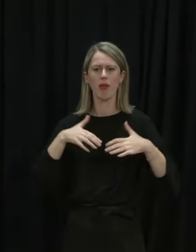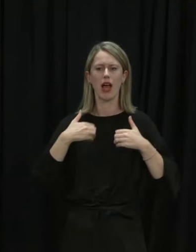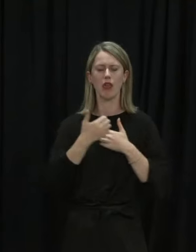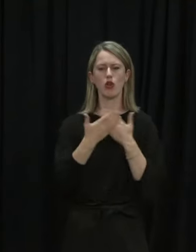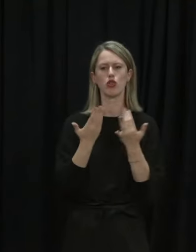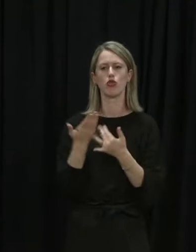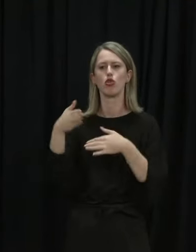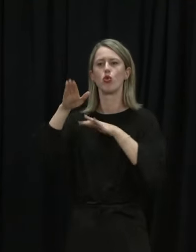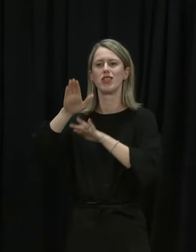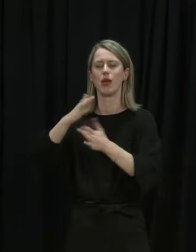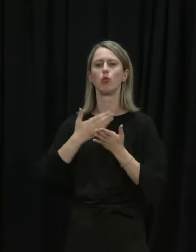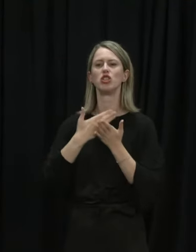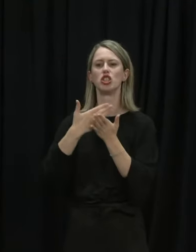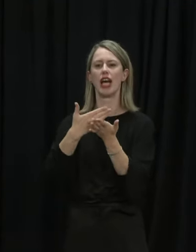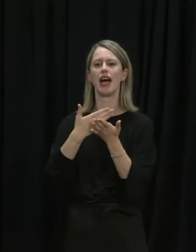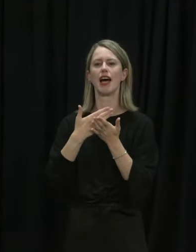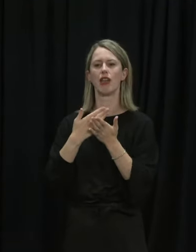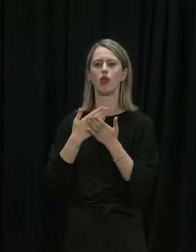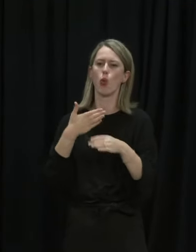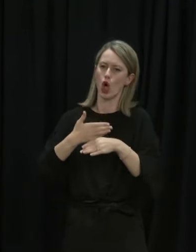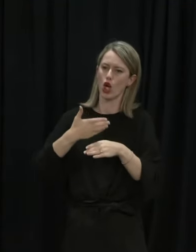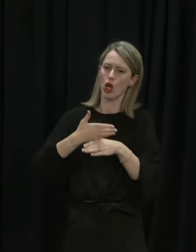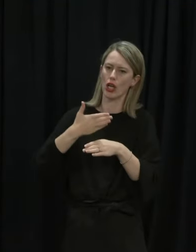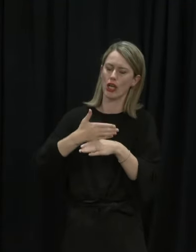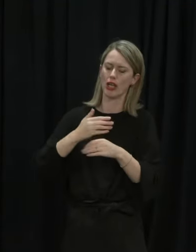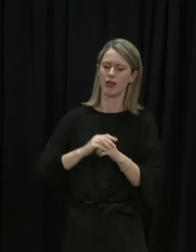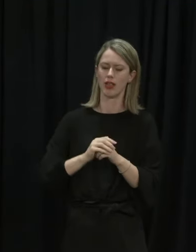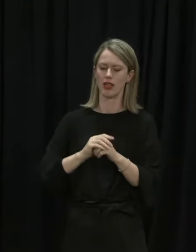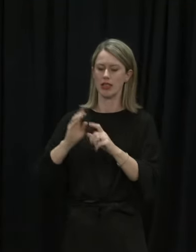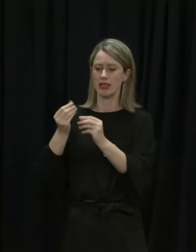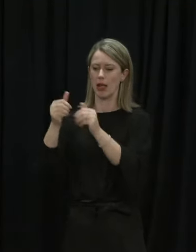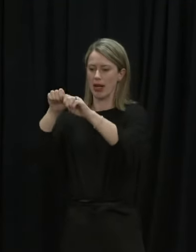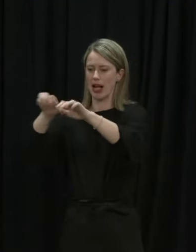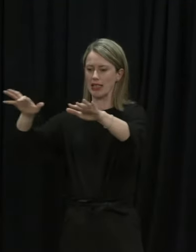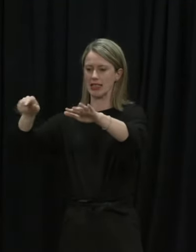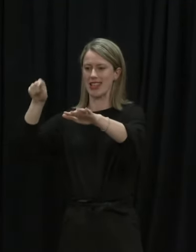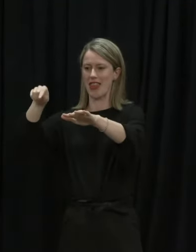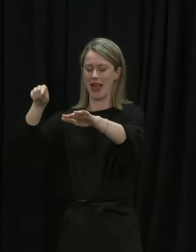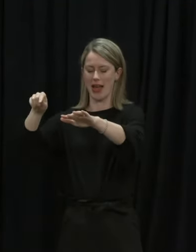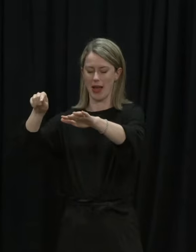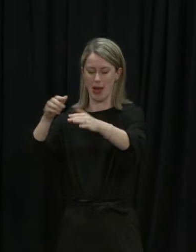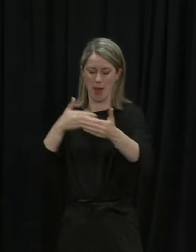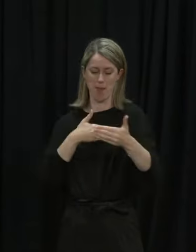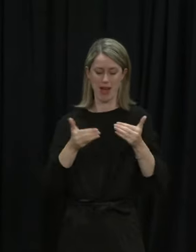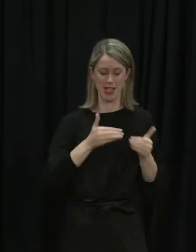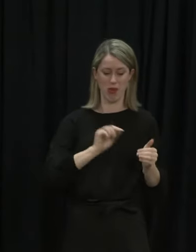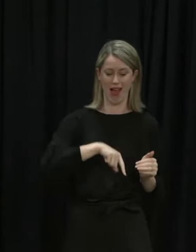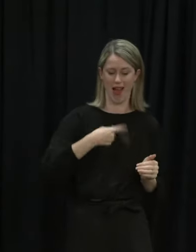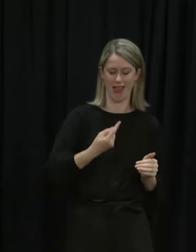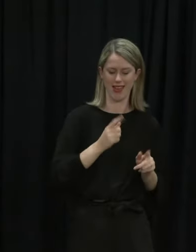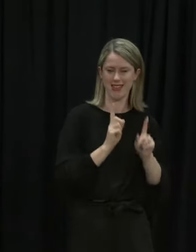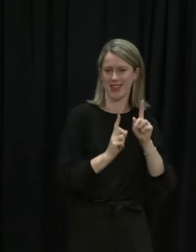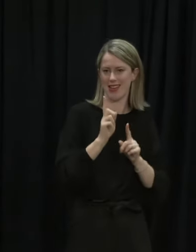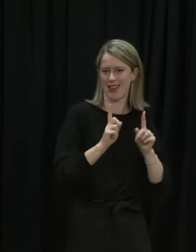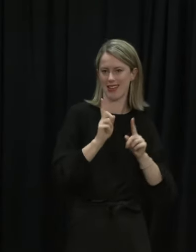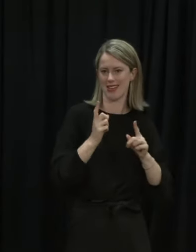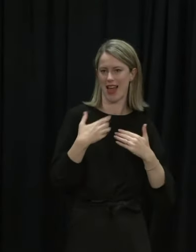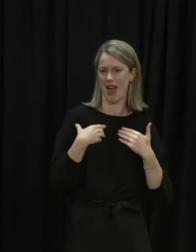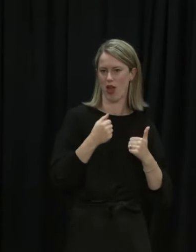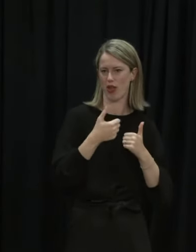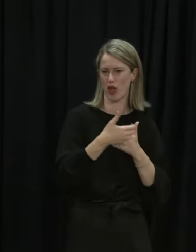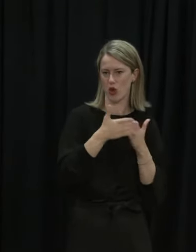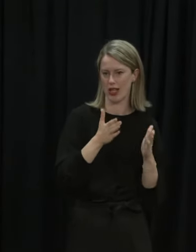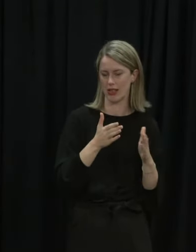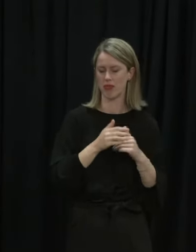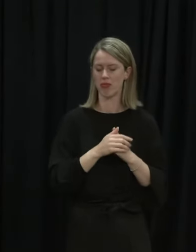around New Zealand. And so particular clusters of cases have been managed by public health units outside of Auckland throughout the outbreak.